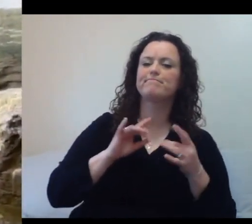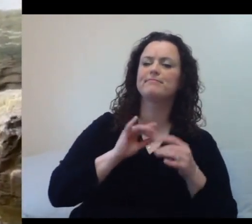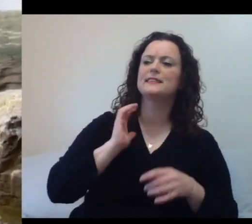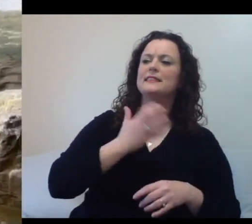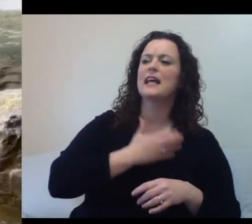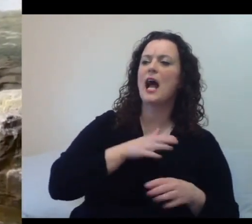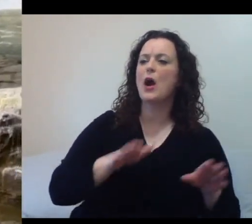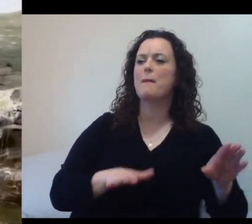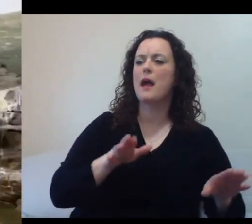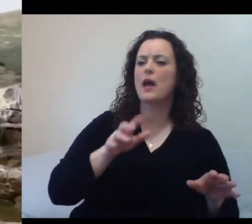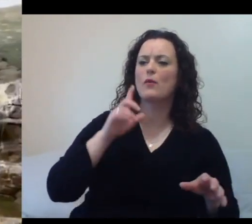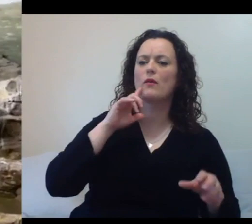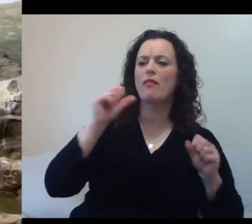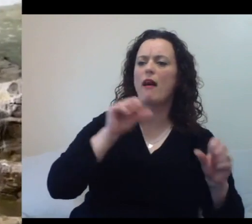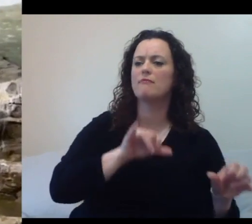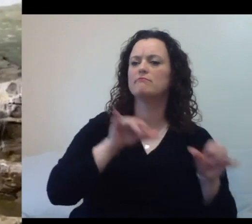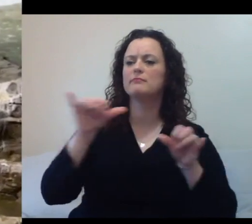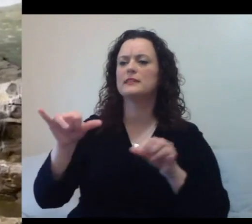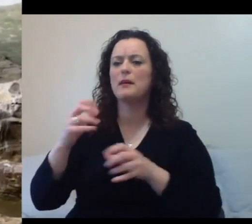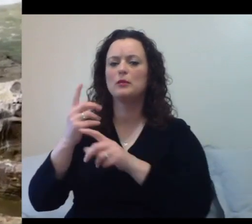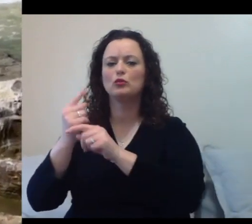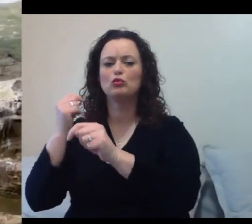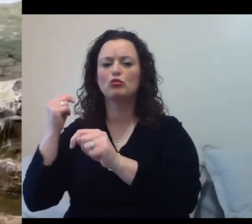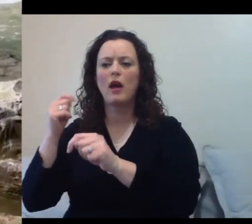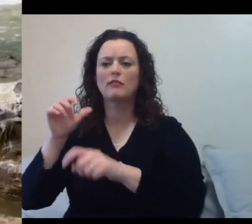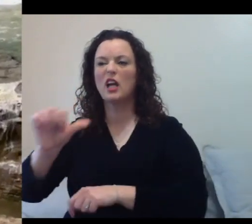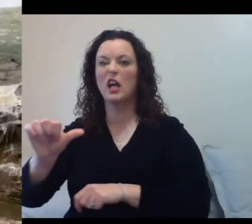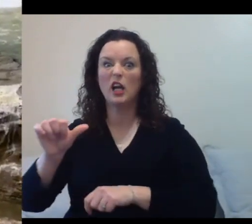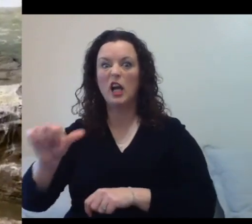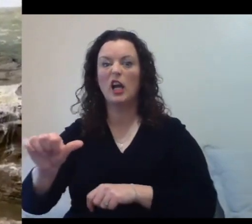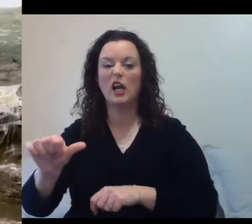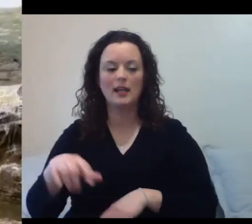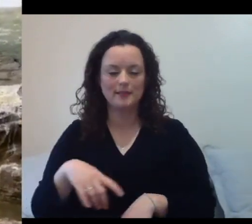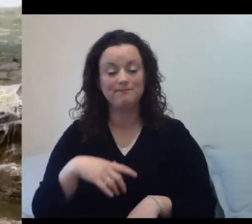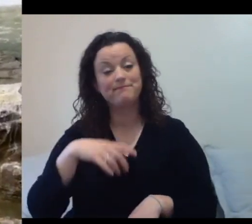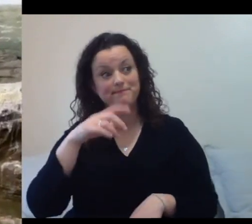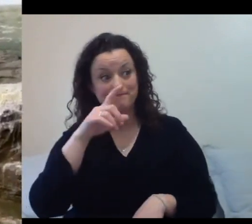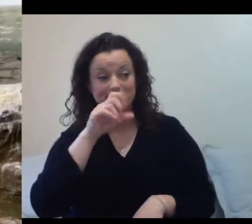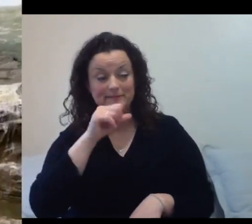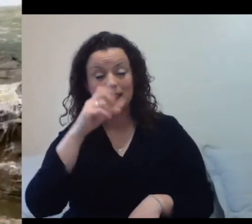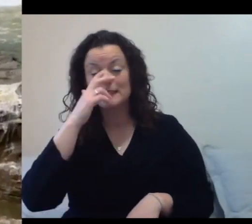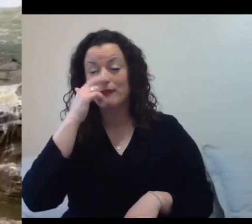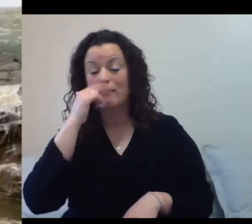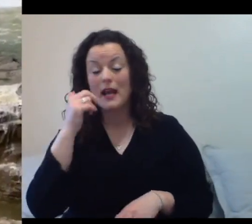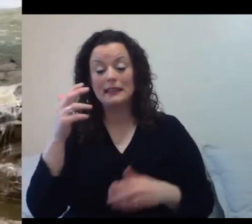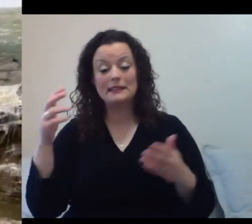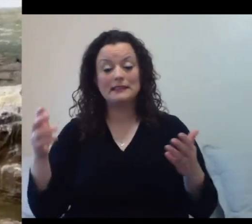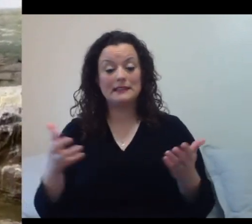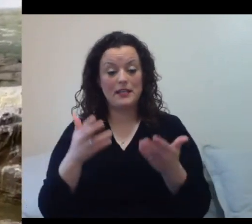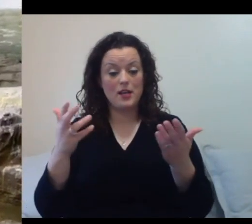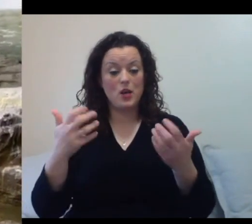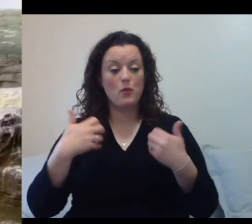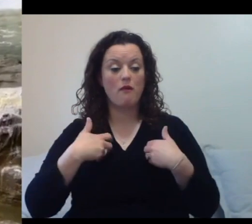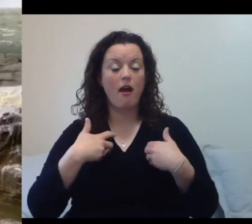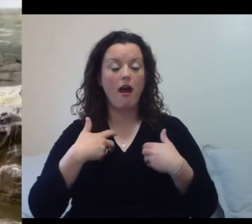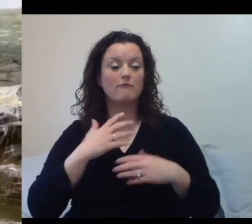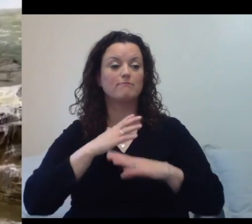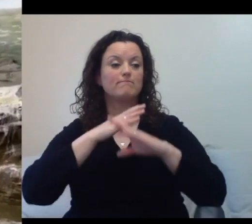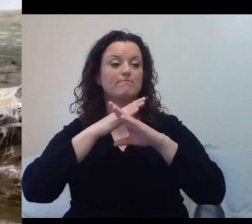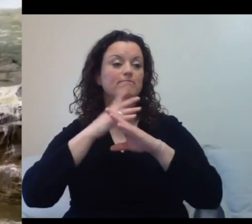in here, we do have hearing protection guidelines. As you can see, it's really, really loud. If we're in here for an extended period of time, one of our safety things is to wear earplugs.